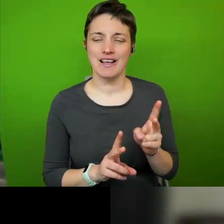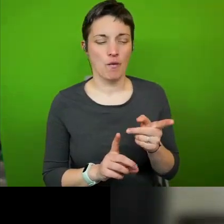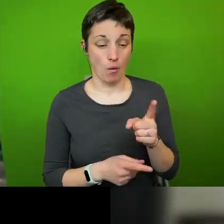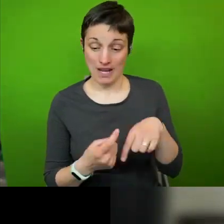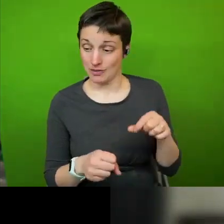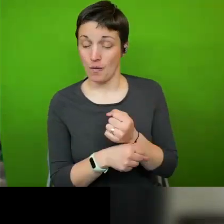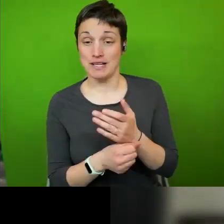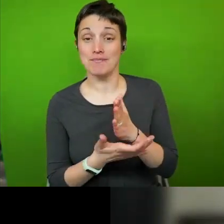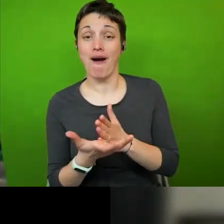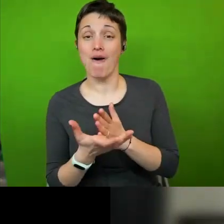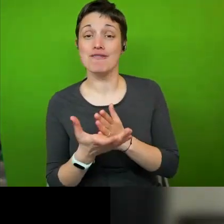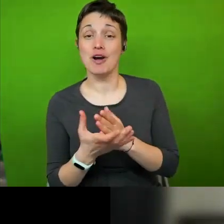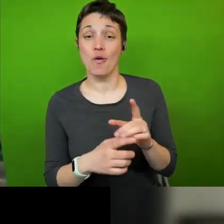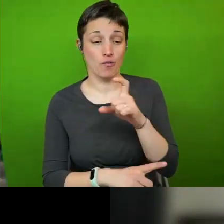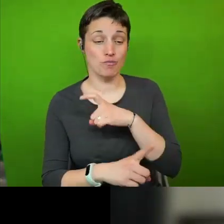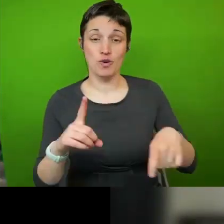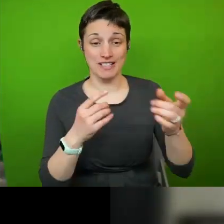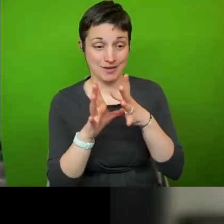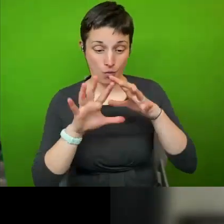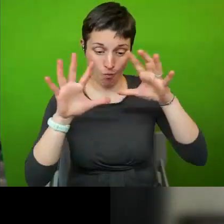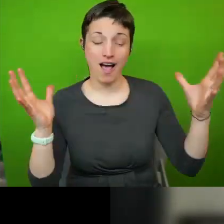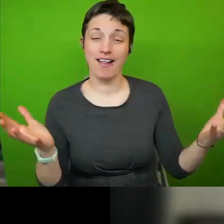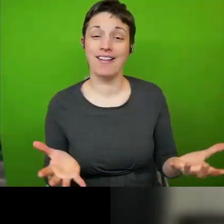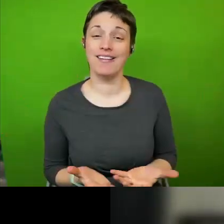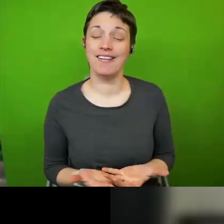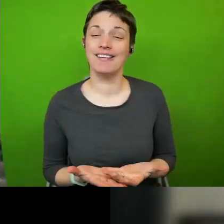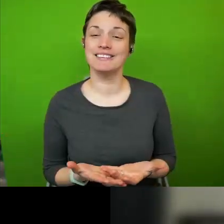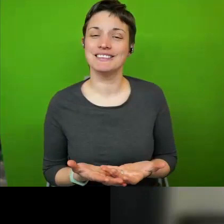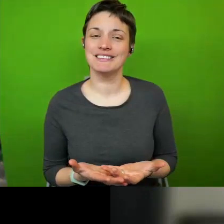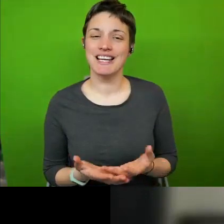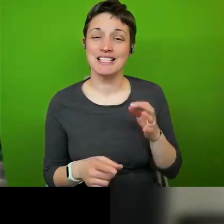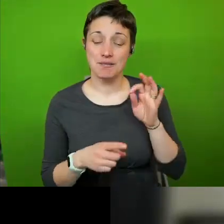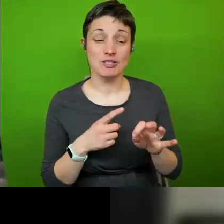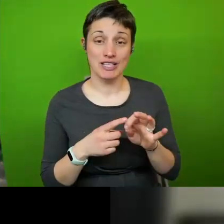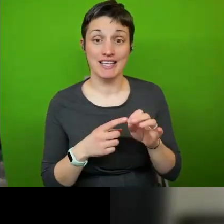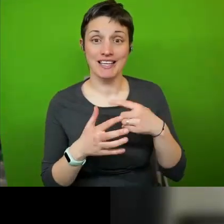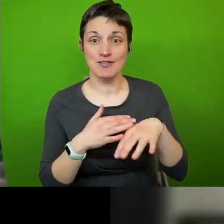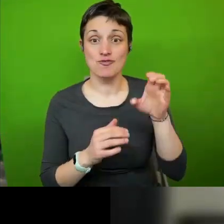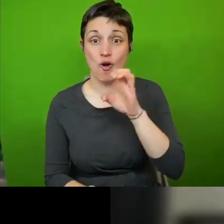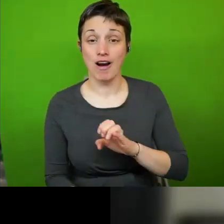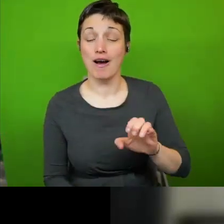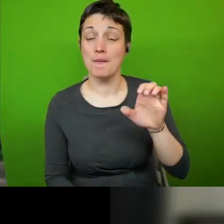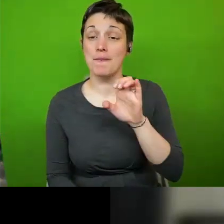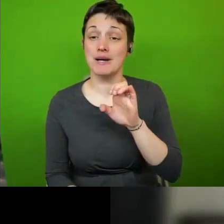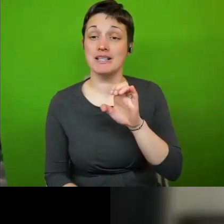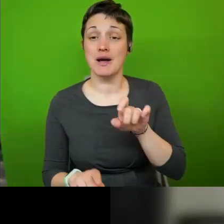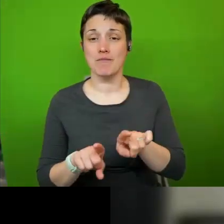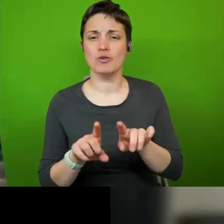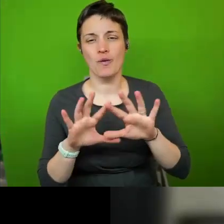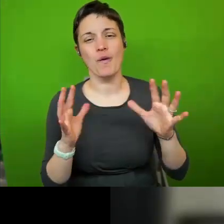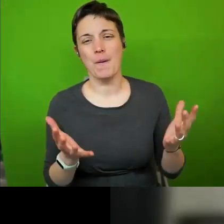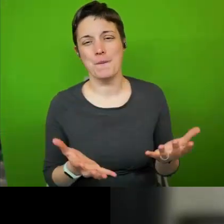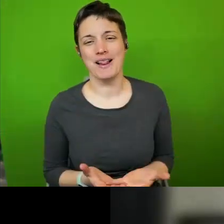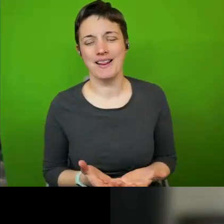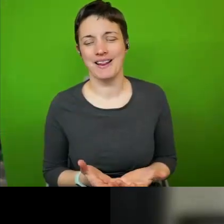the wider community um particularly for us i think uh in europe um but also globally as